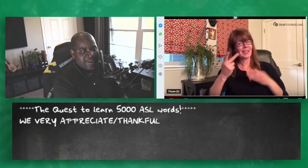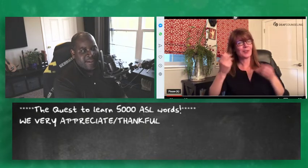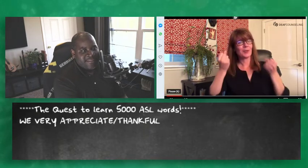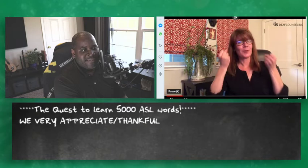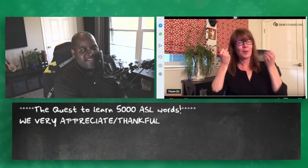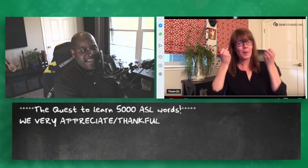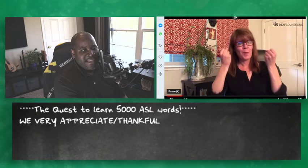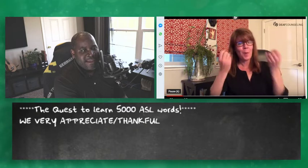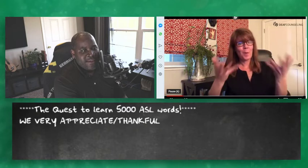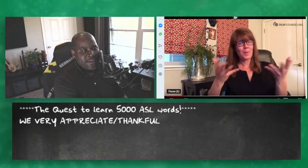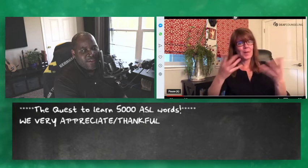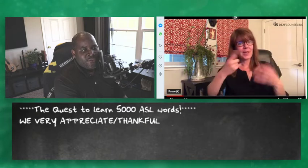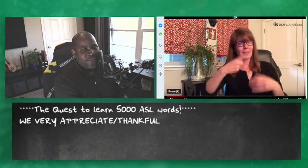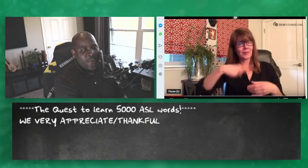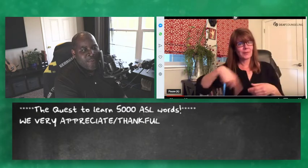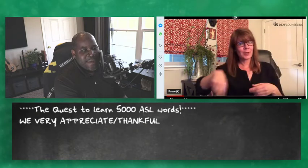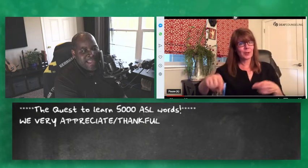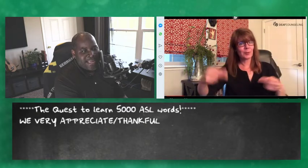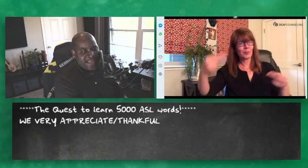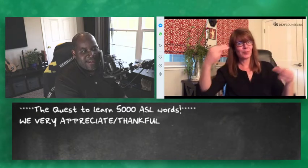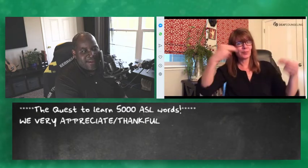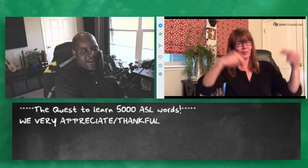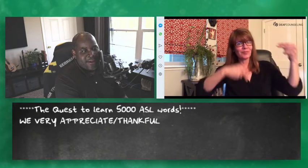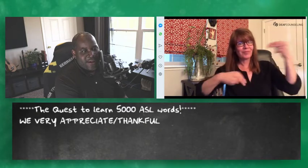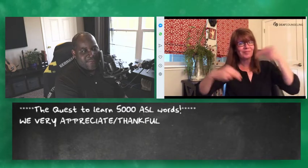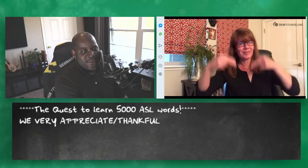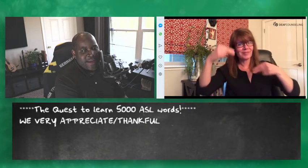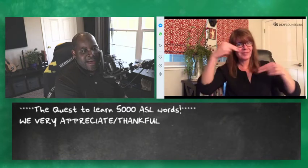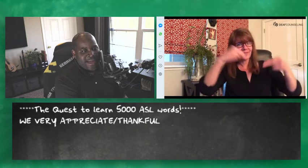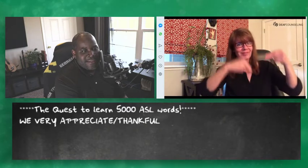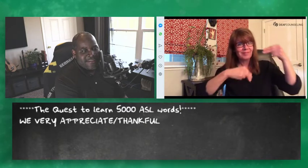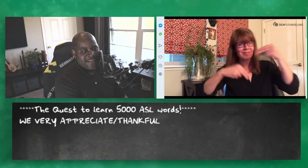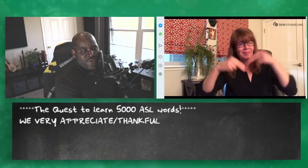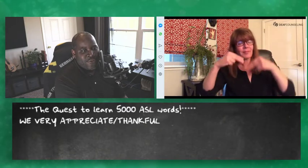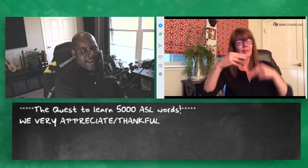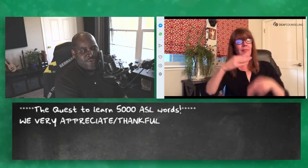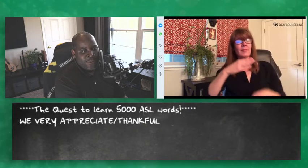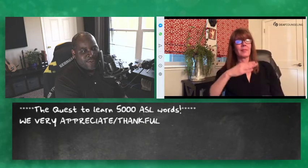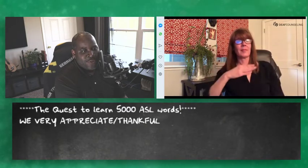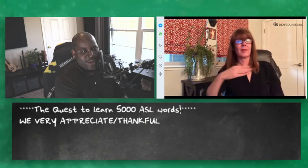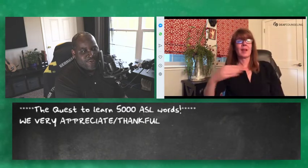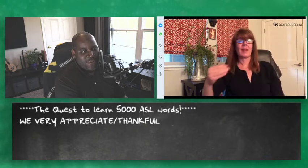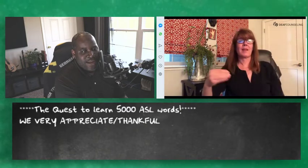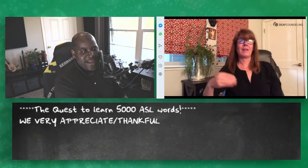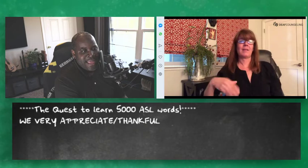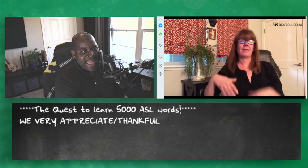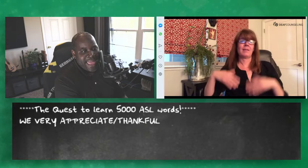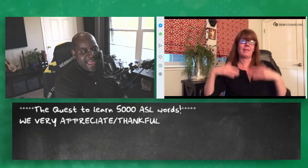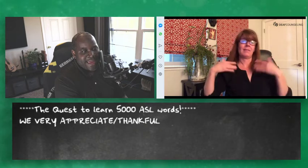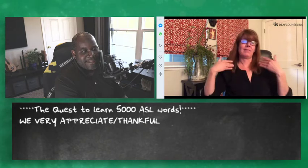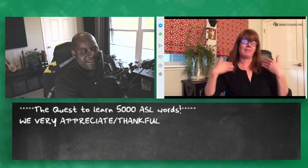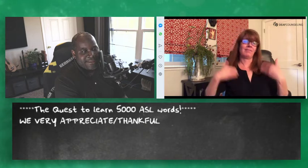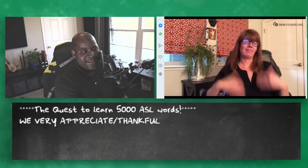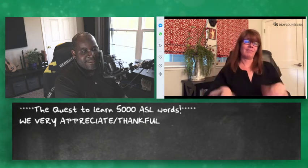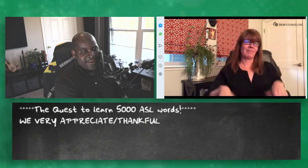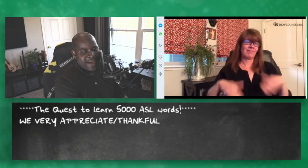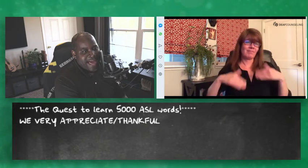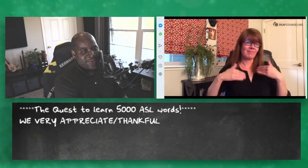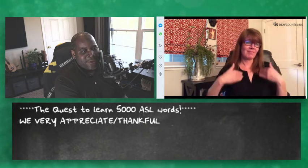to see so many of you guys join join join join and I don't know